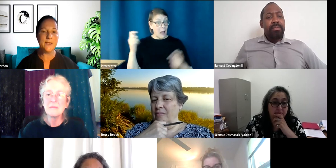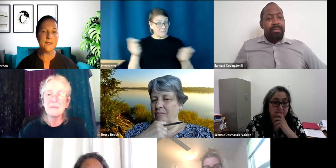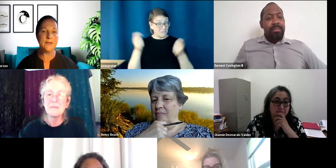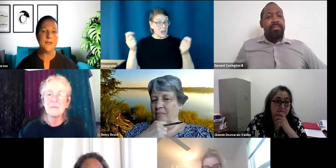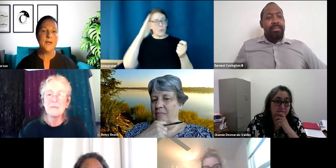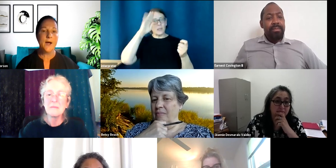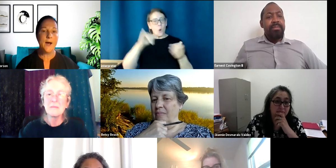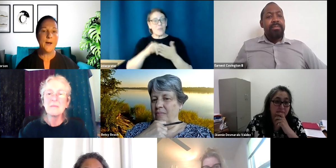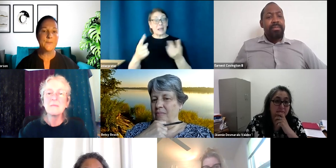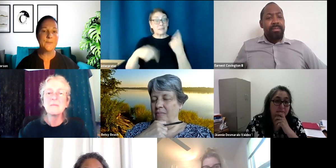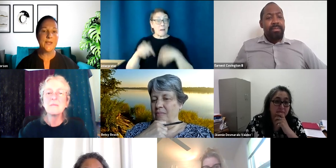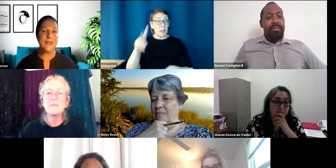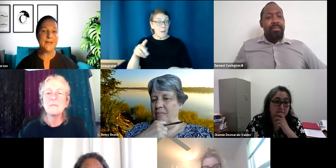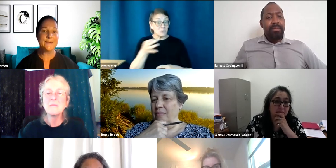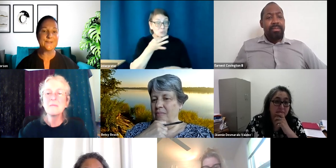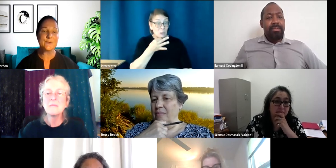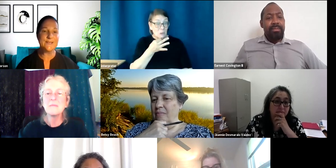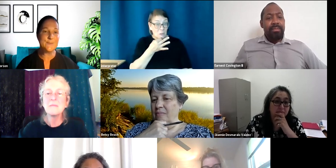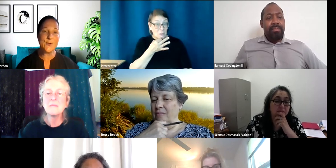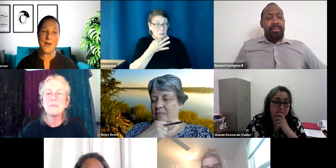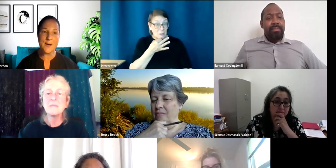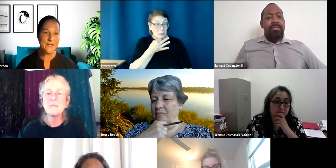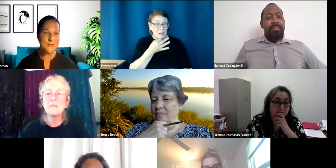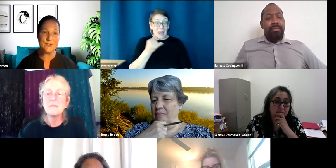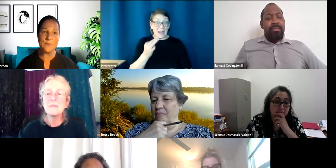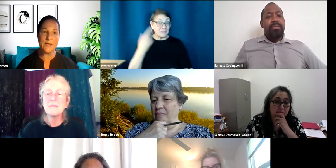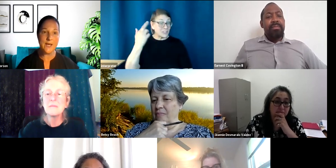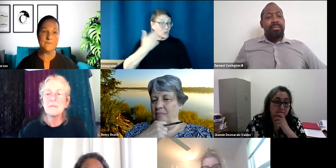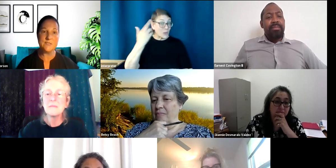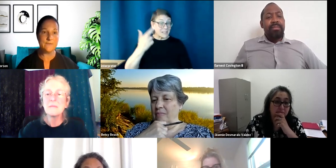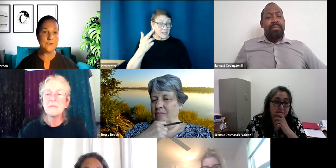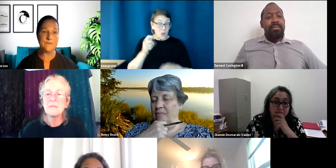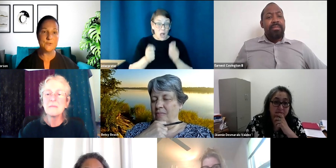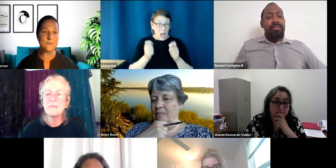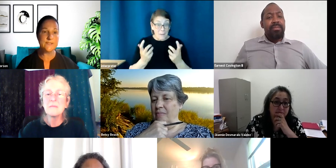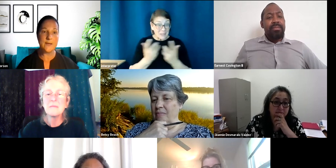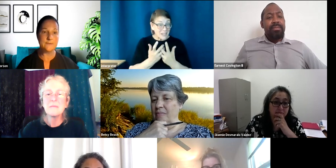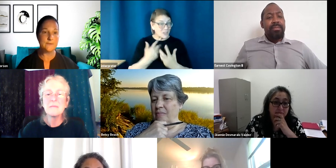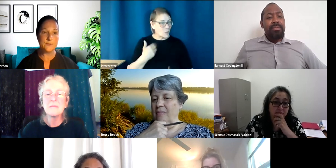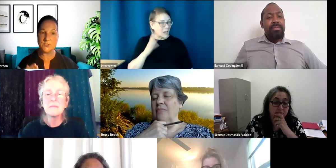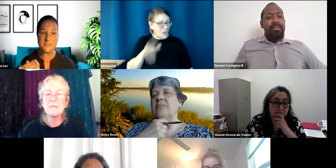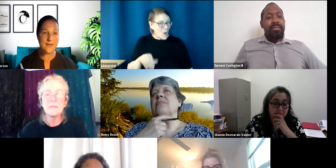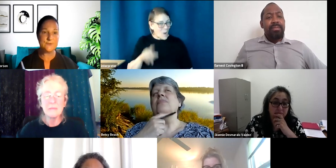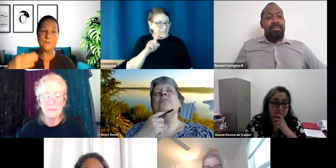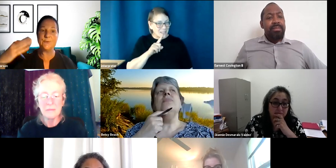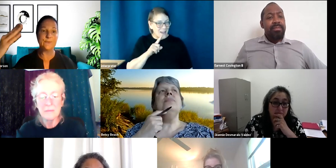coming, um, and it's a reasonable accommodation and we have deaf individuals that just have to